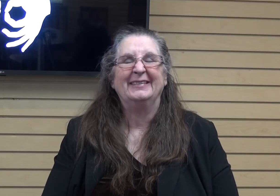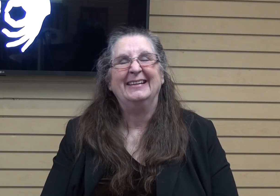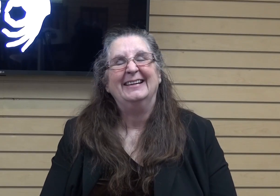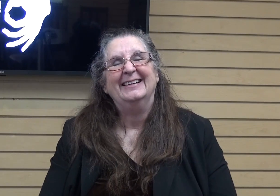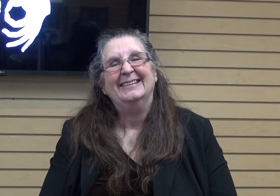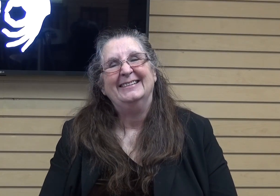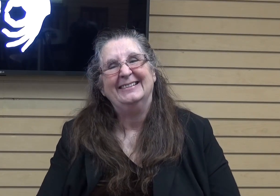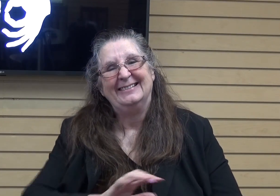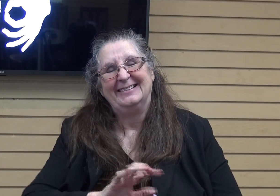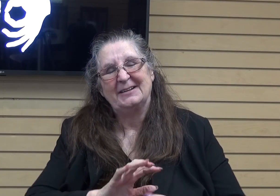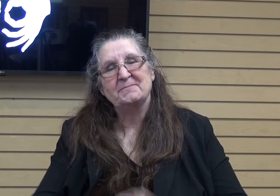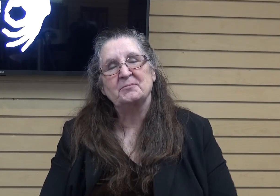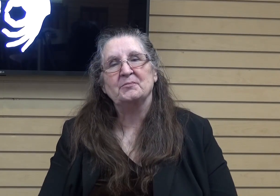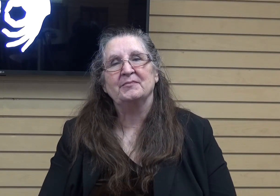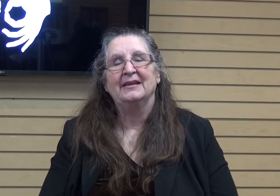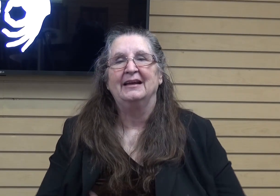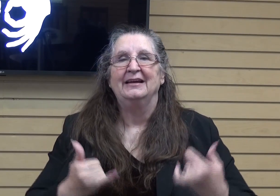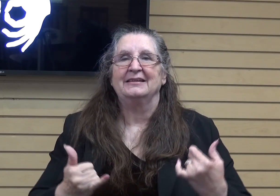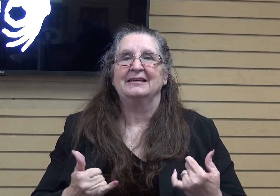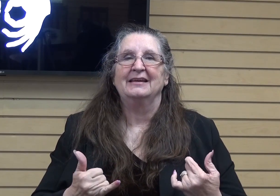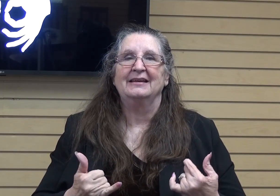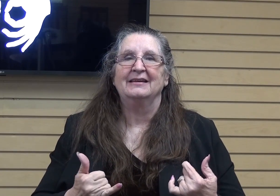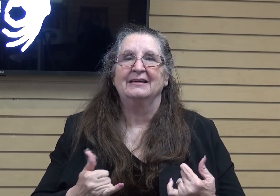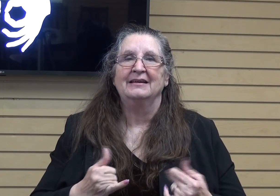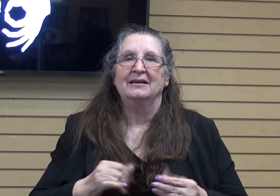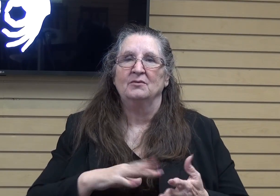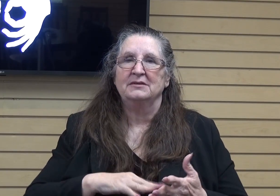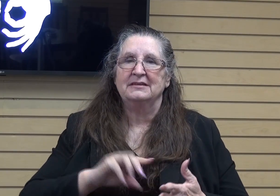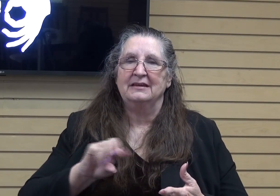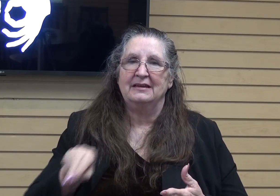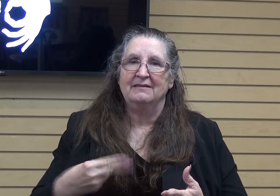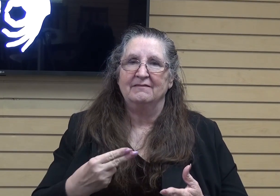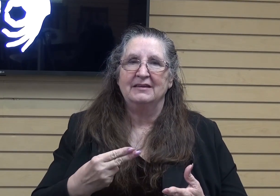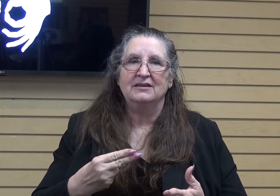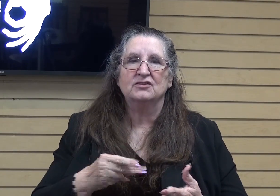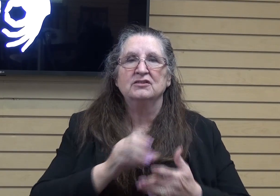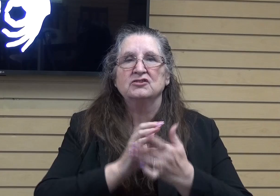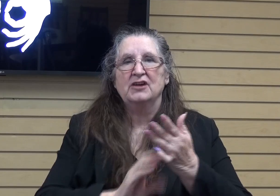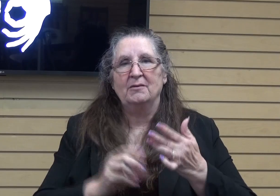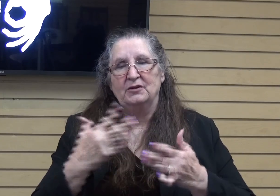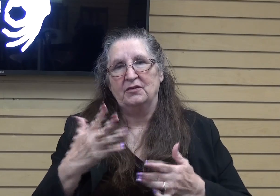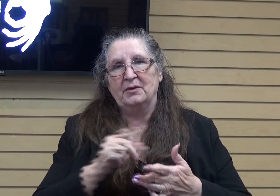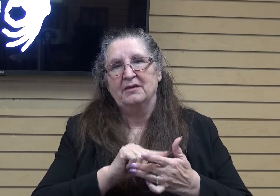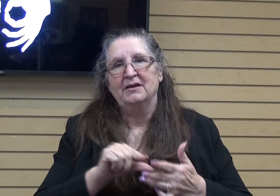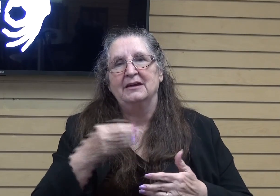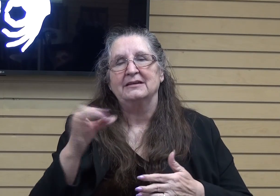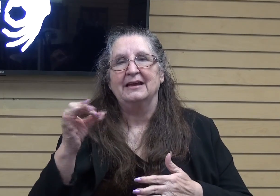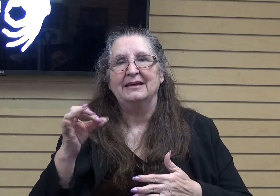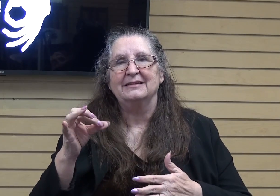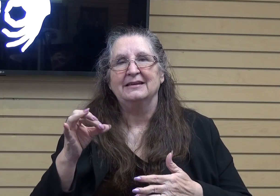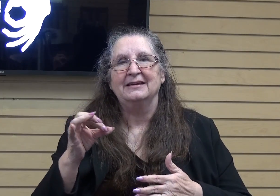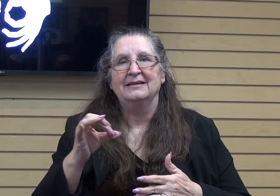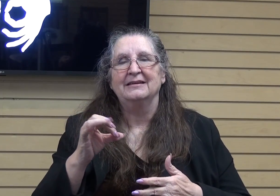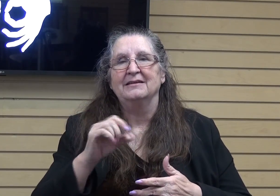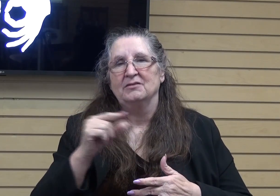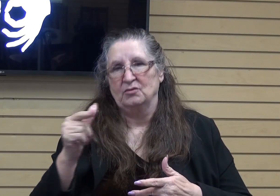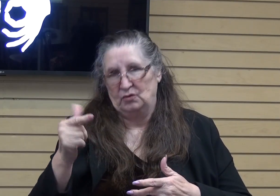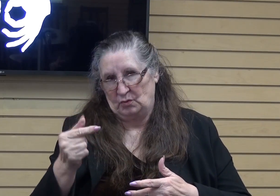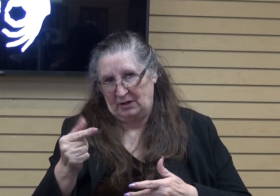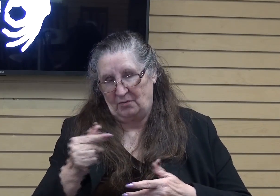Anyhow, so today we're going to be in Ephesians chapter 3, verses 19 through 21. And